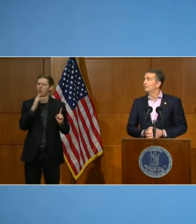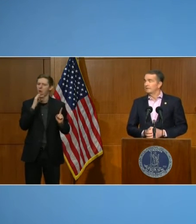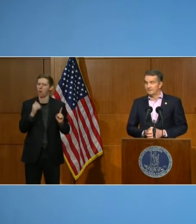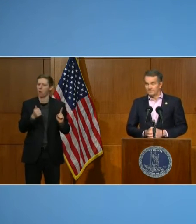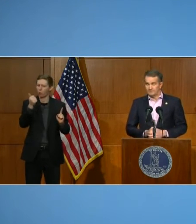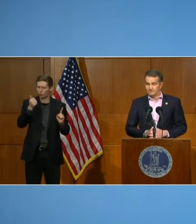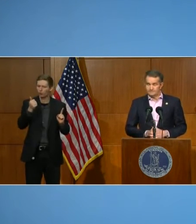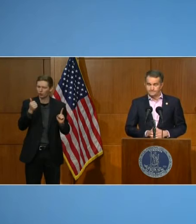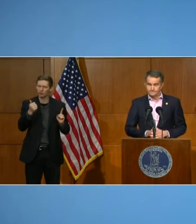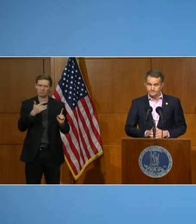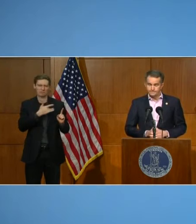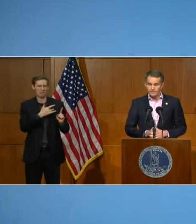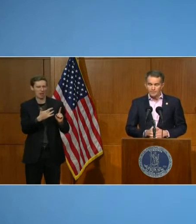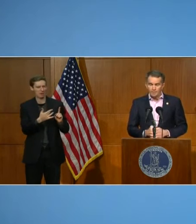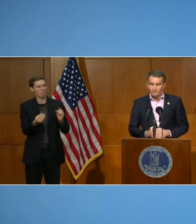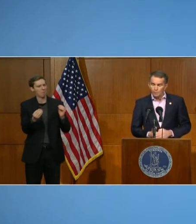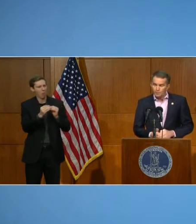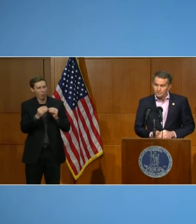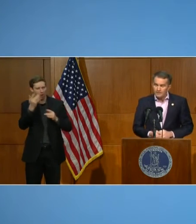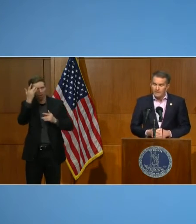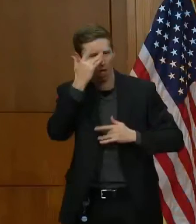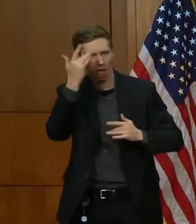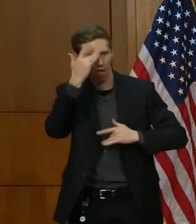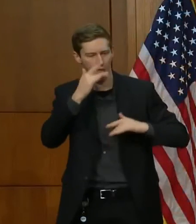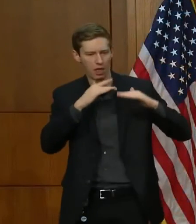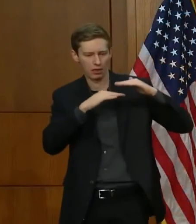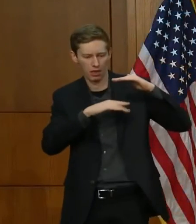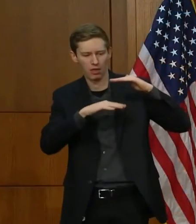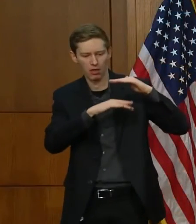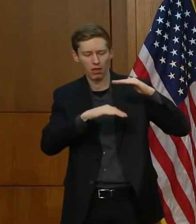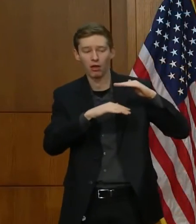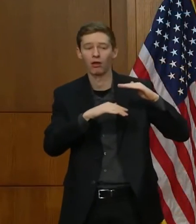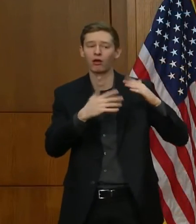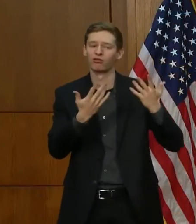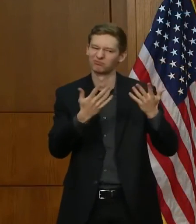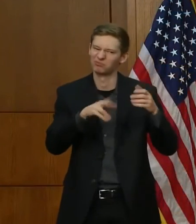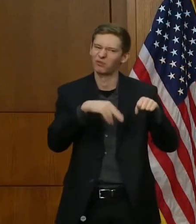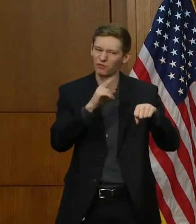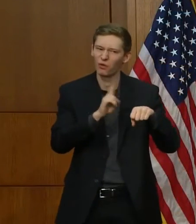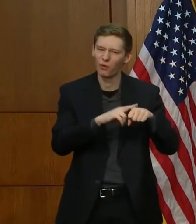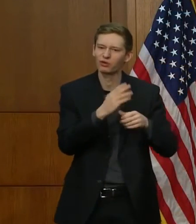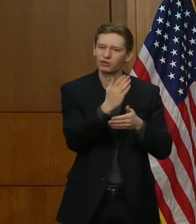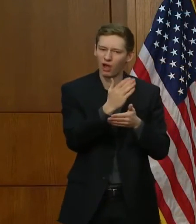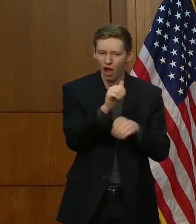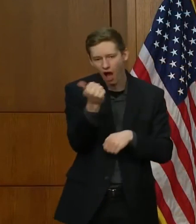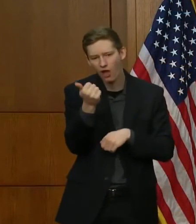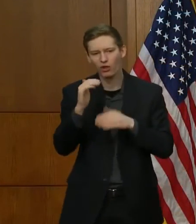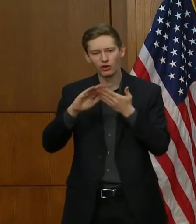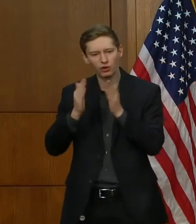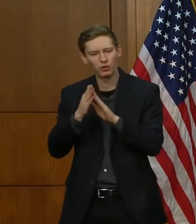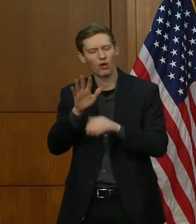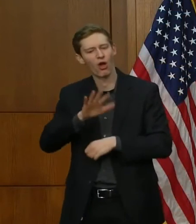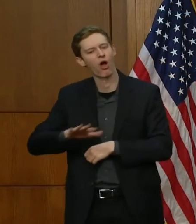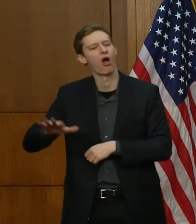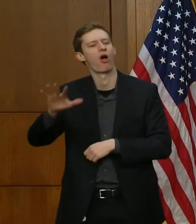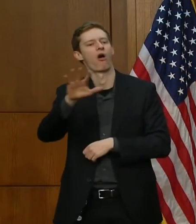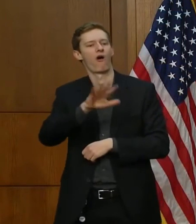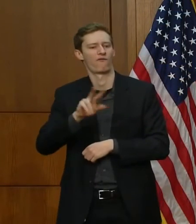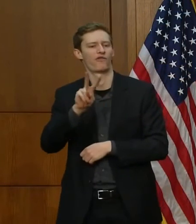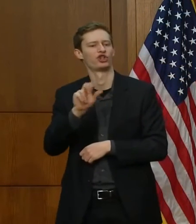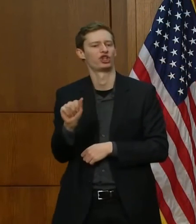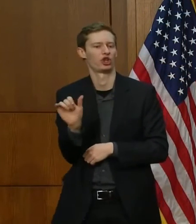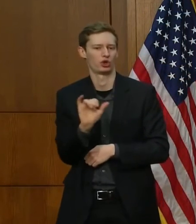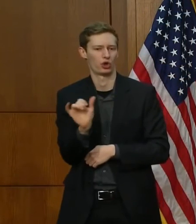health conditions. But of course, there are vulnerable communities across every part of Virginia